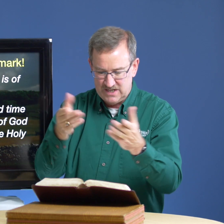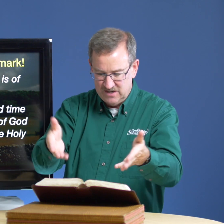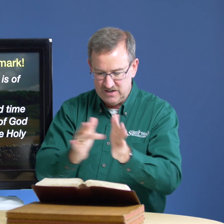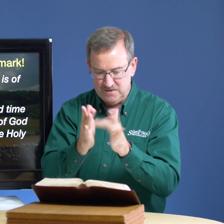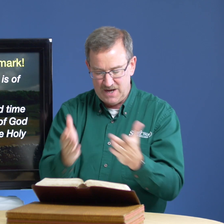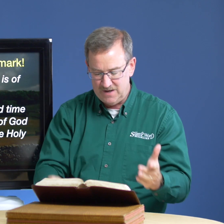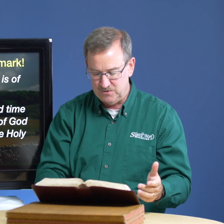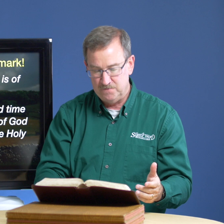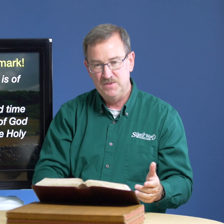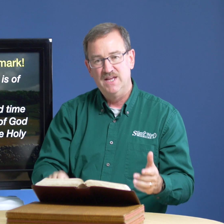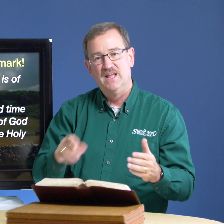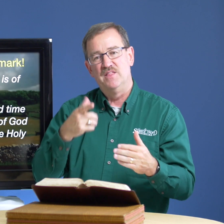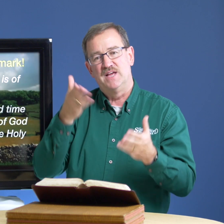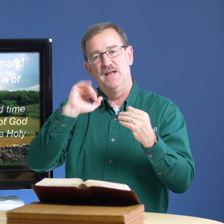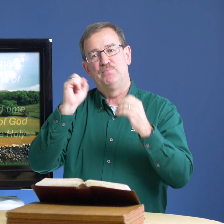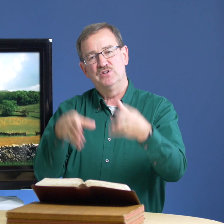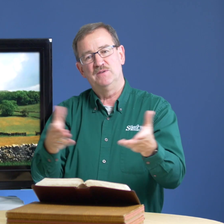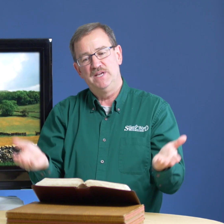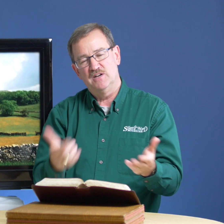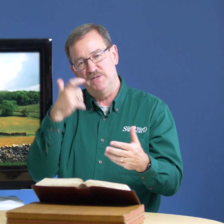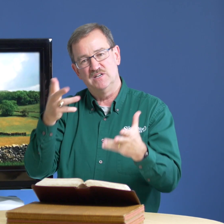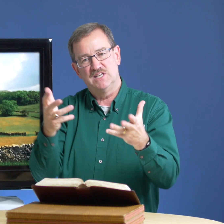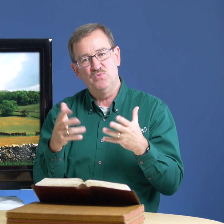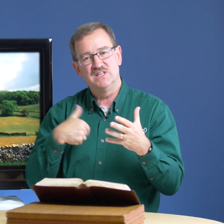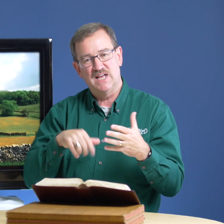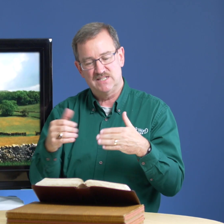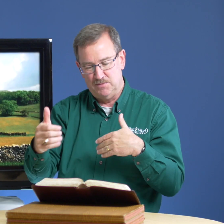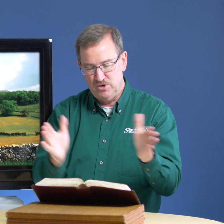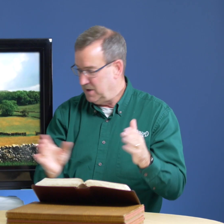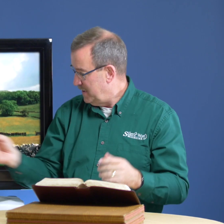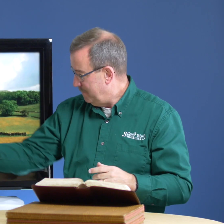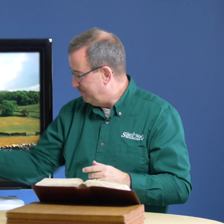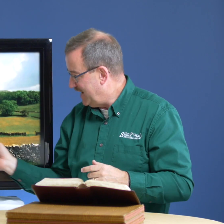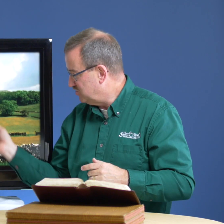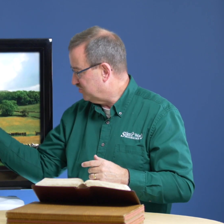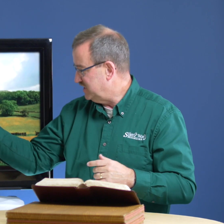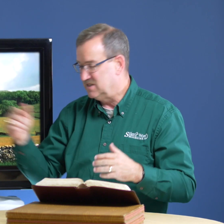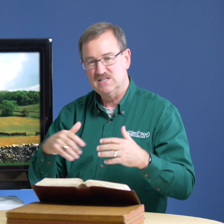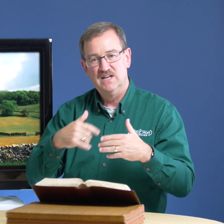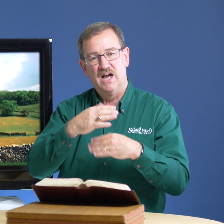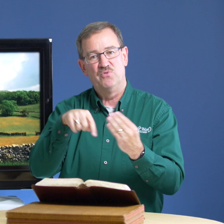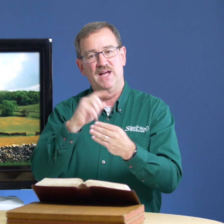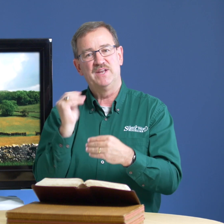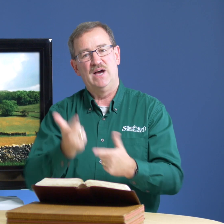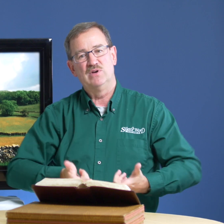here in the bible god put them here because he wants us to put boundaries around our